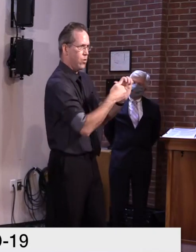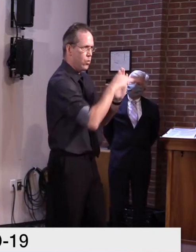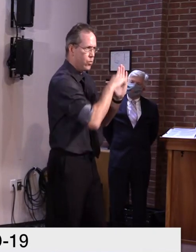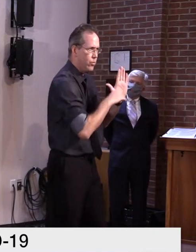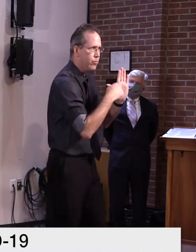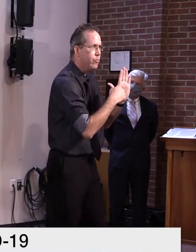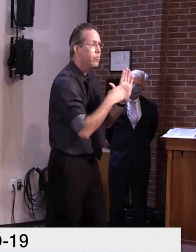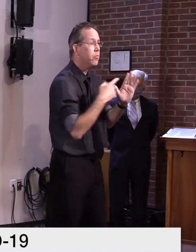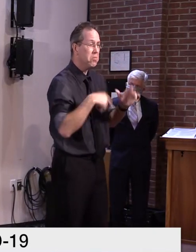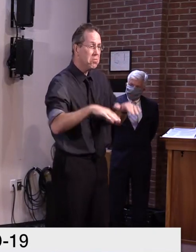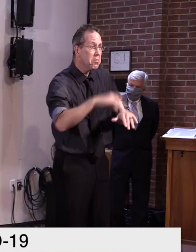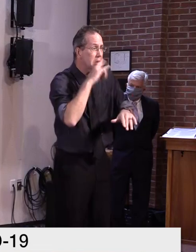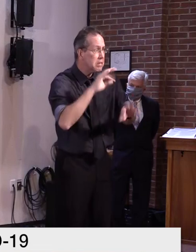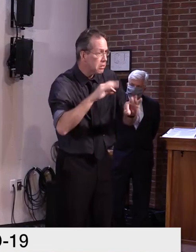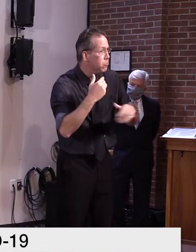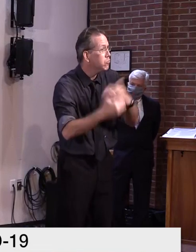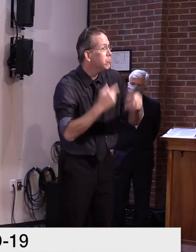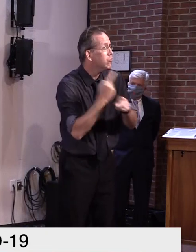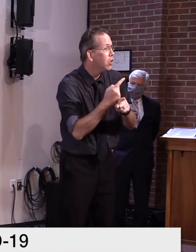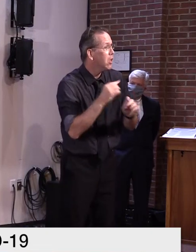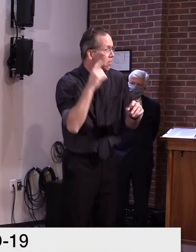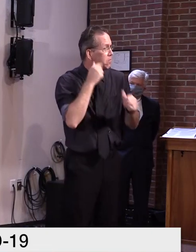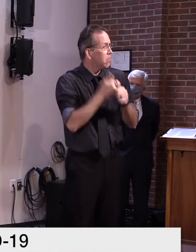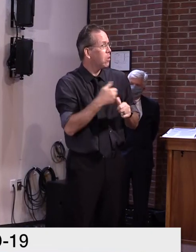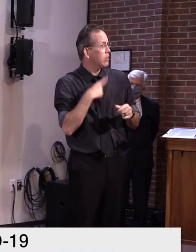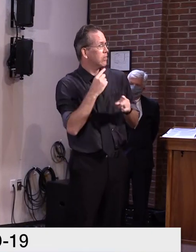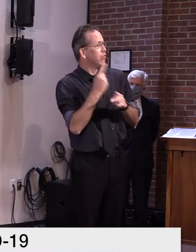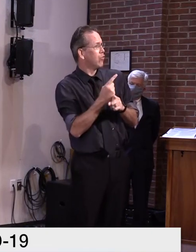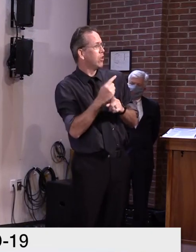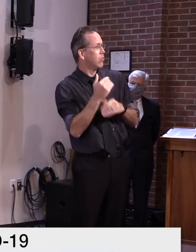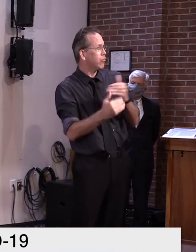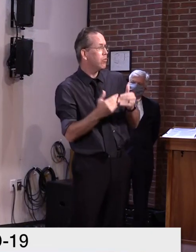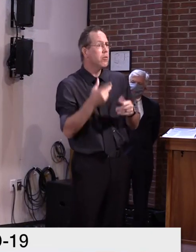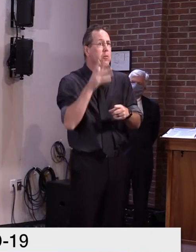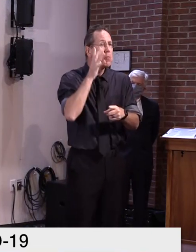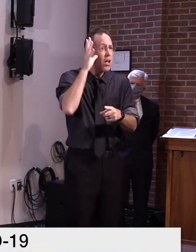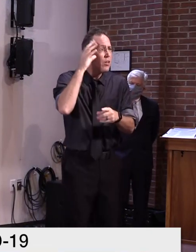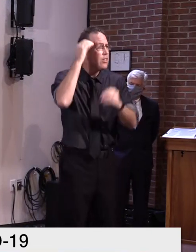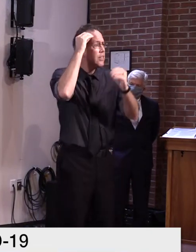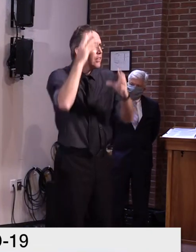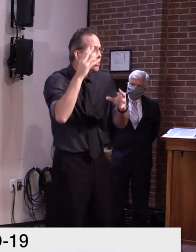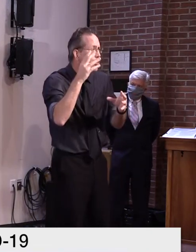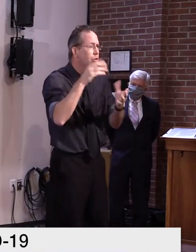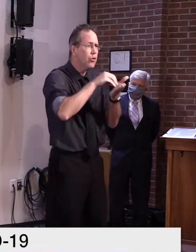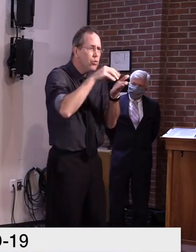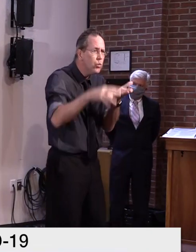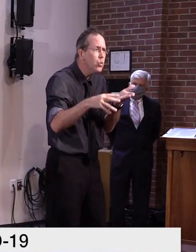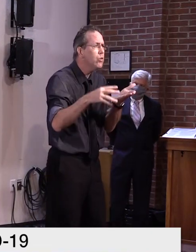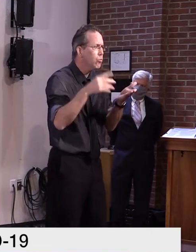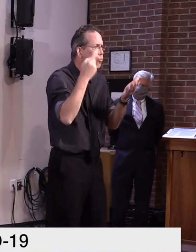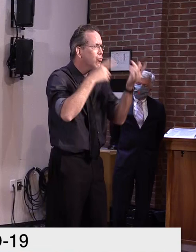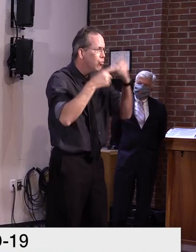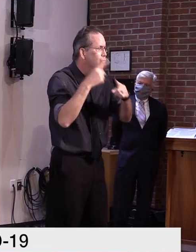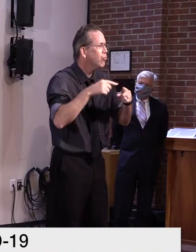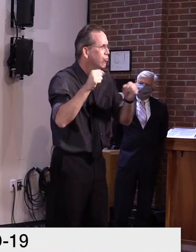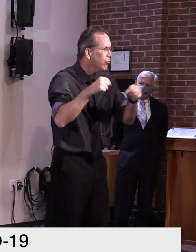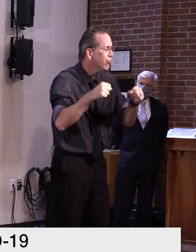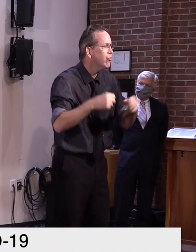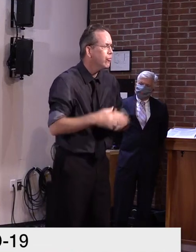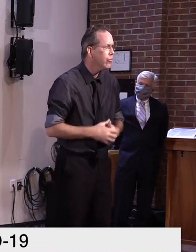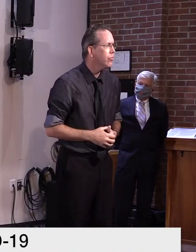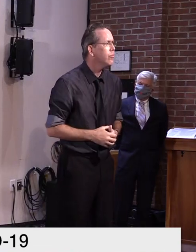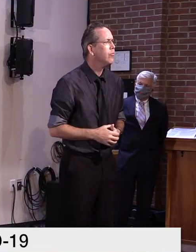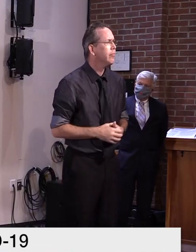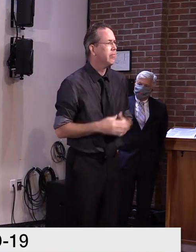communities and, and for the parents and school, the teachers and, and students as well, uh, in terms of whether it be hybrid, uh,